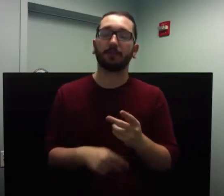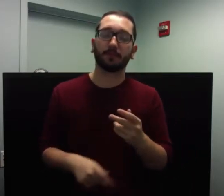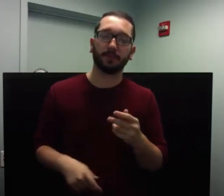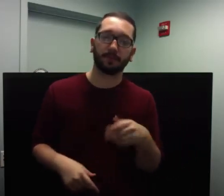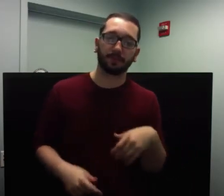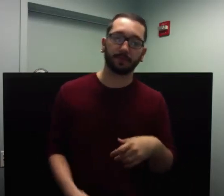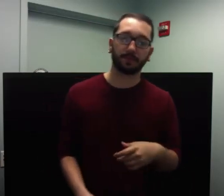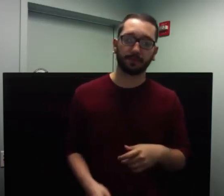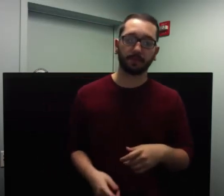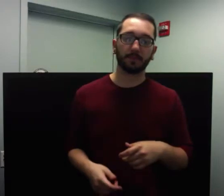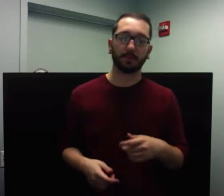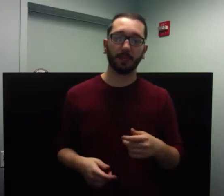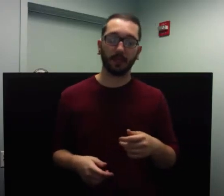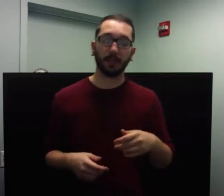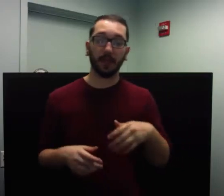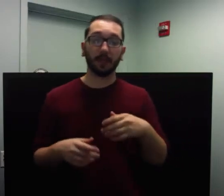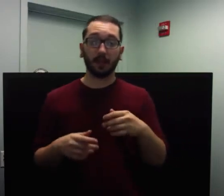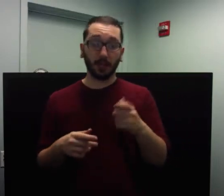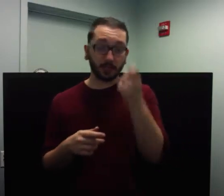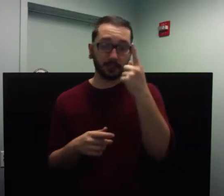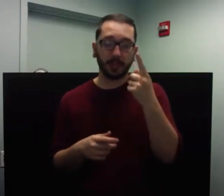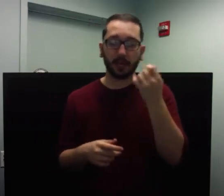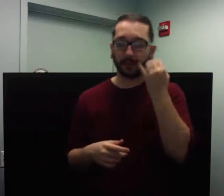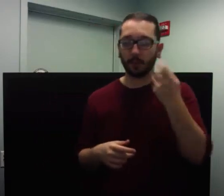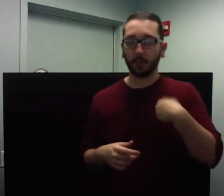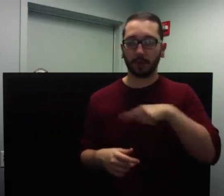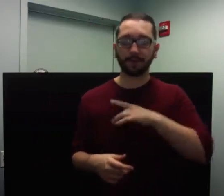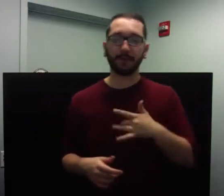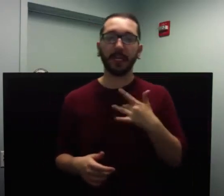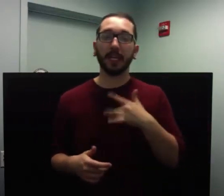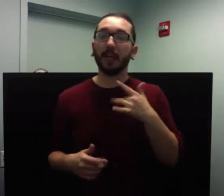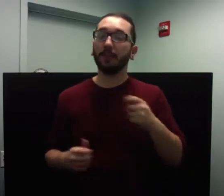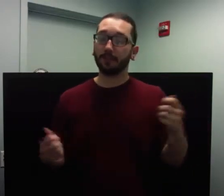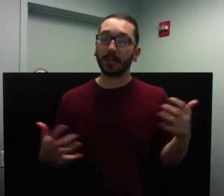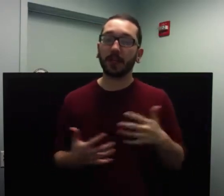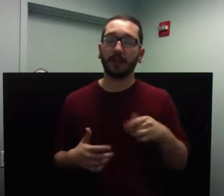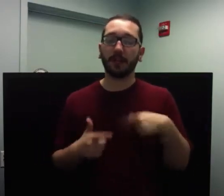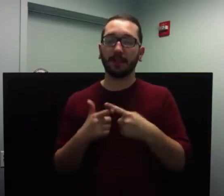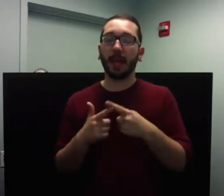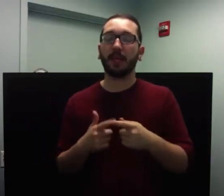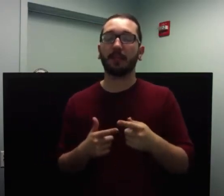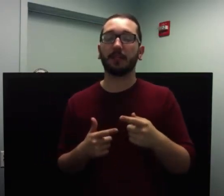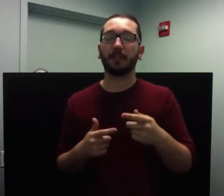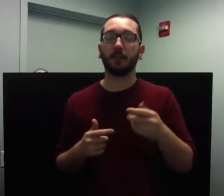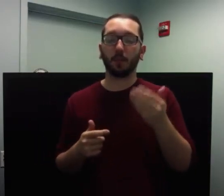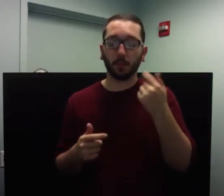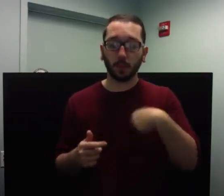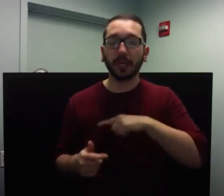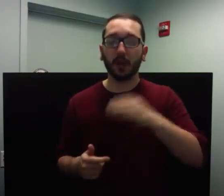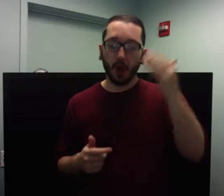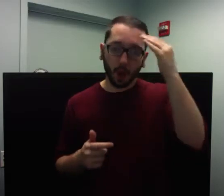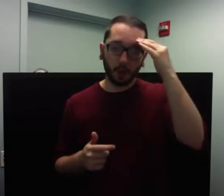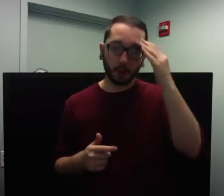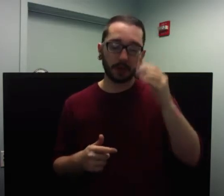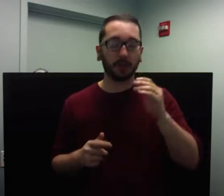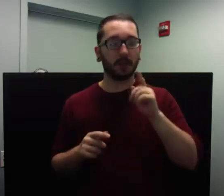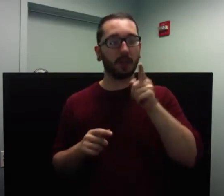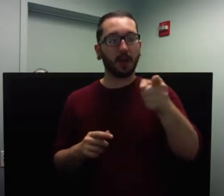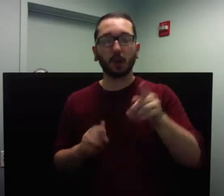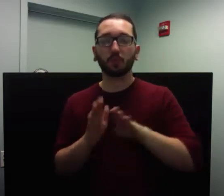growth opportunity ahead. So when you felt the fear, you would know that you're actually moving in the right